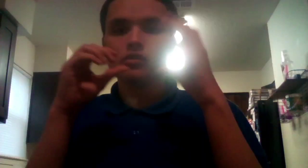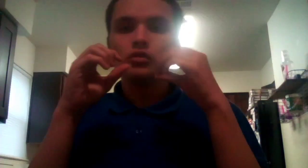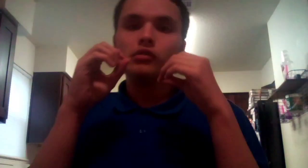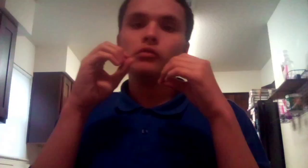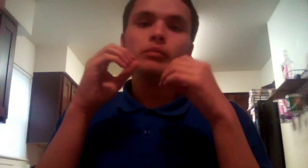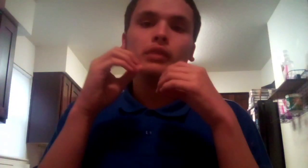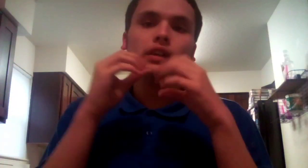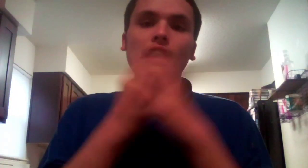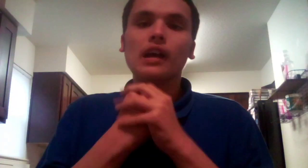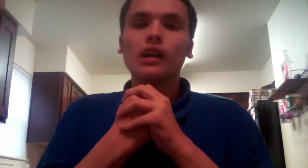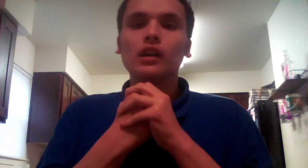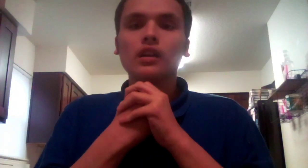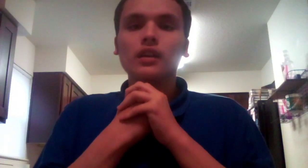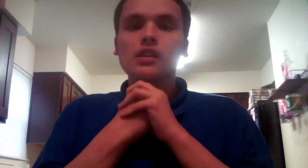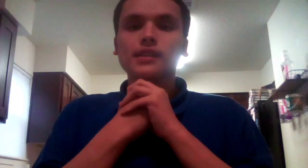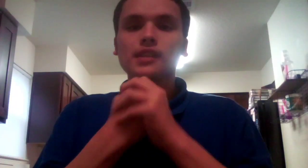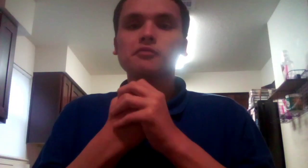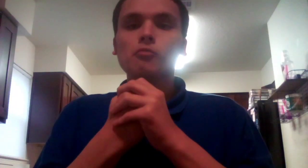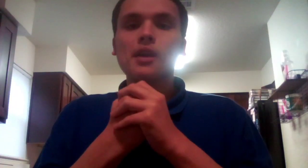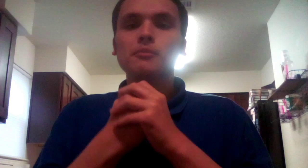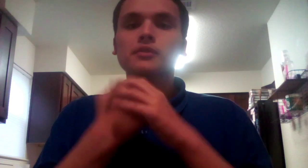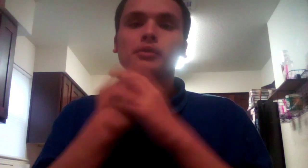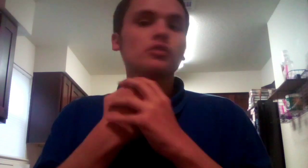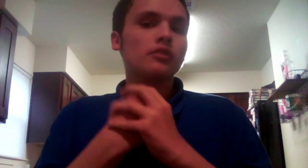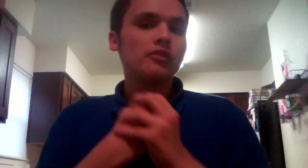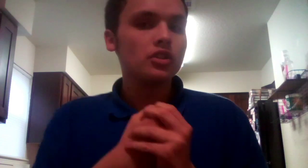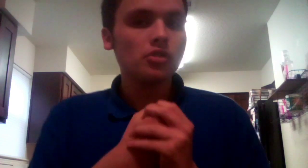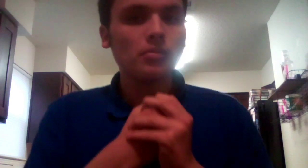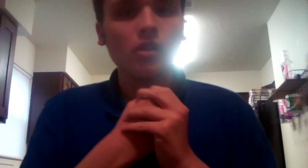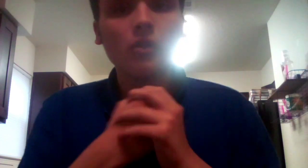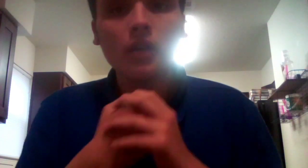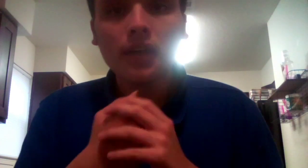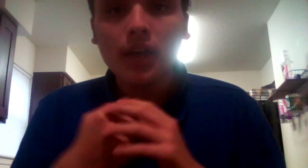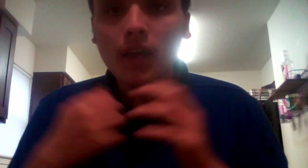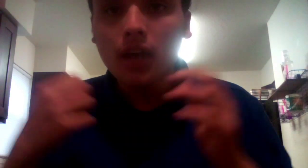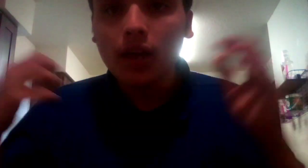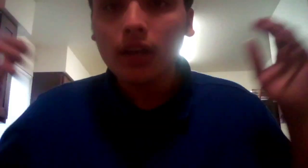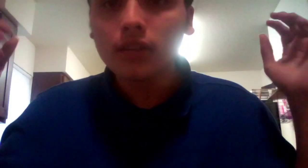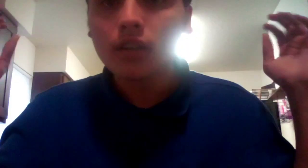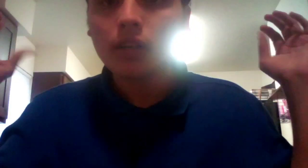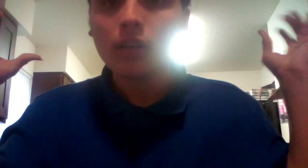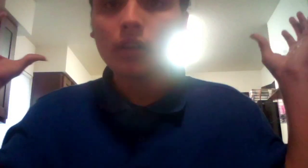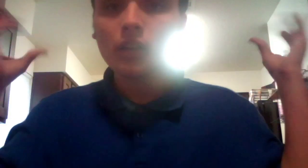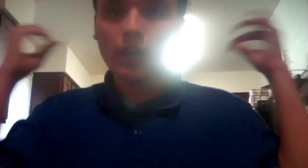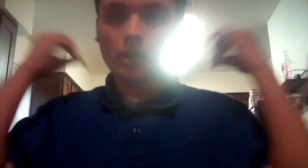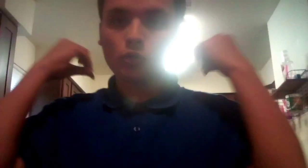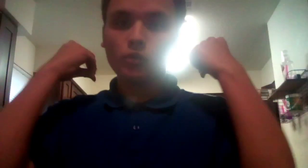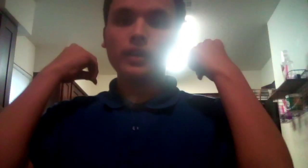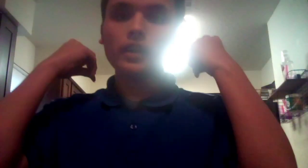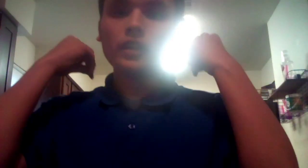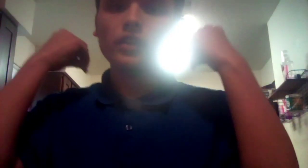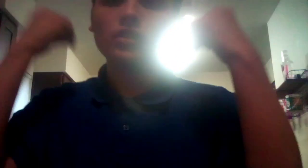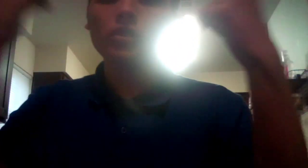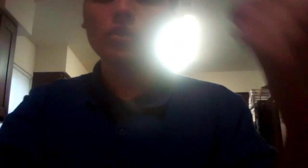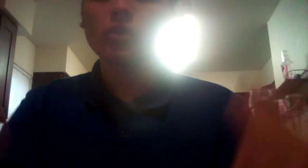don't know, but yeah, subscribe, post the notification bell, and in three, two,